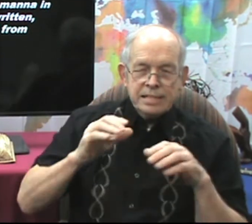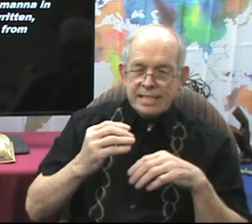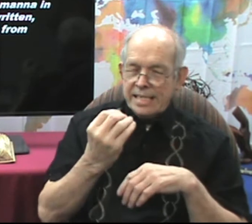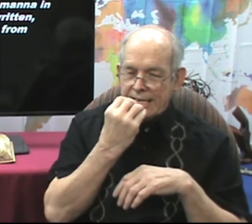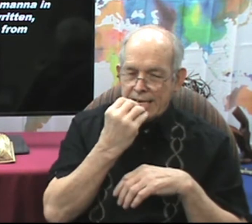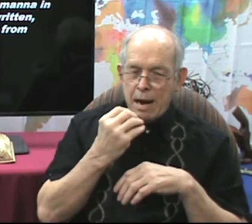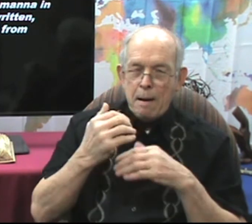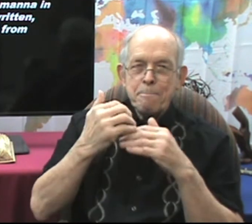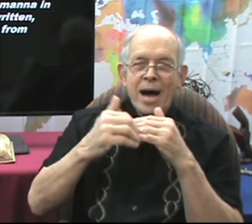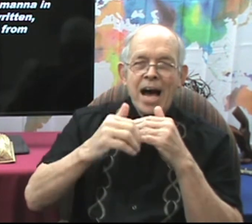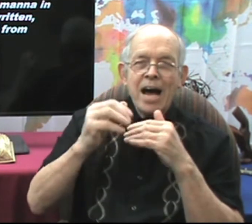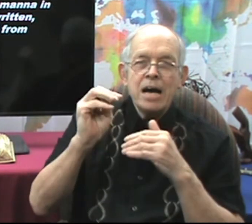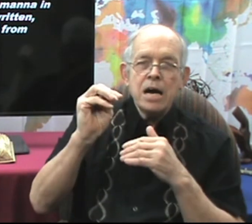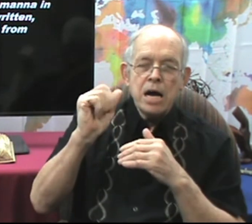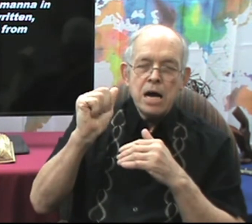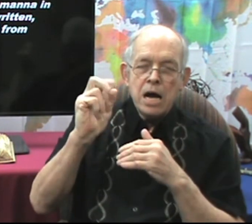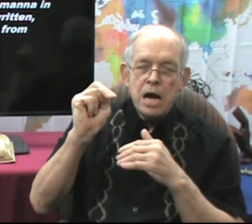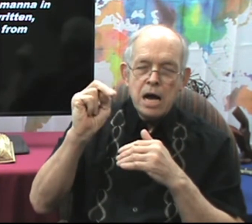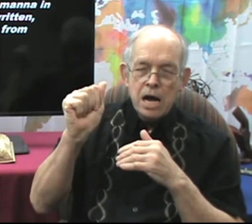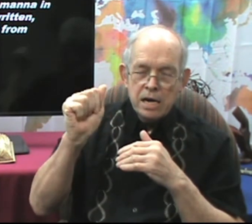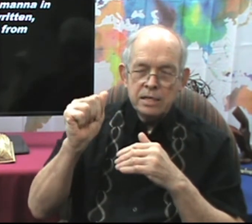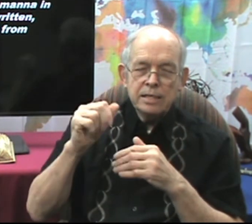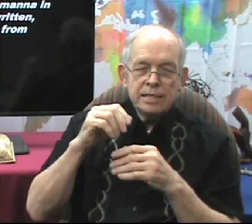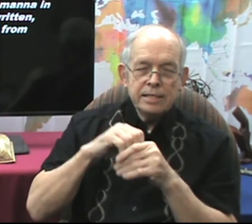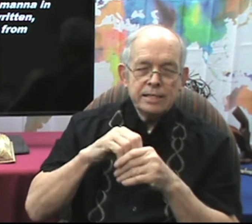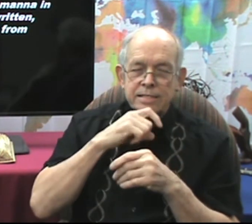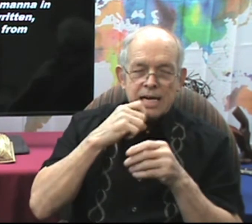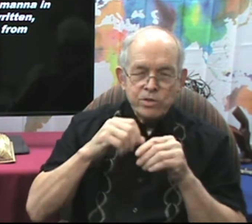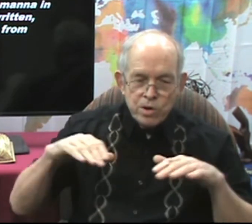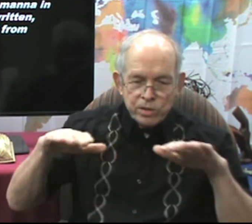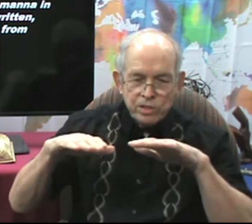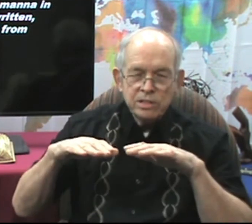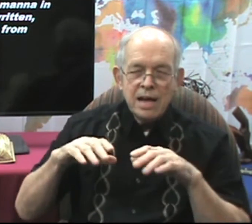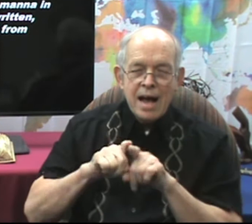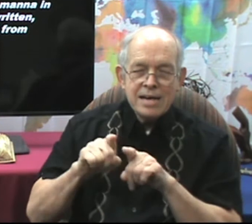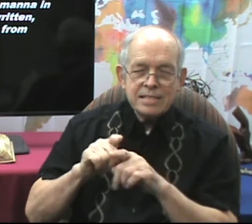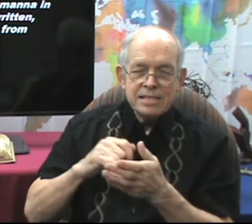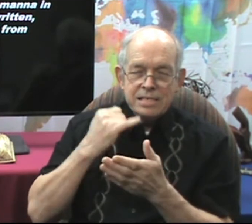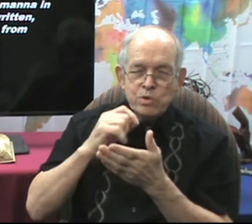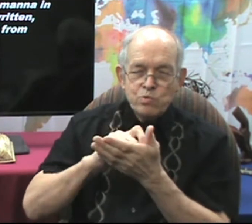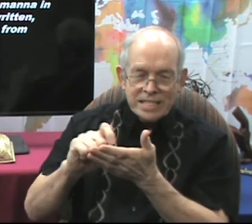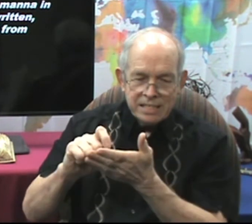Dickie Manor. In the circle, as it is written,